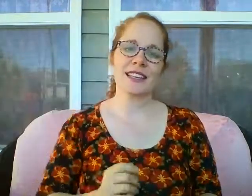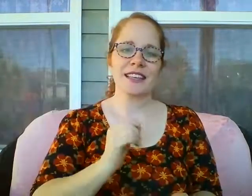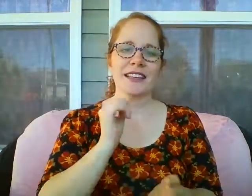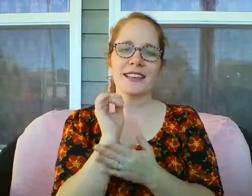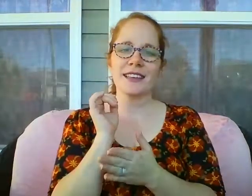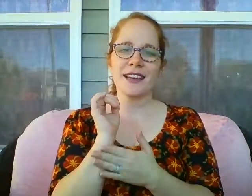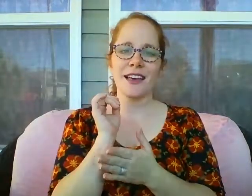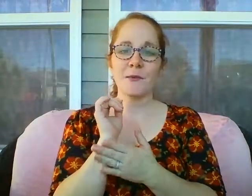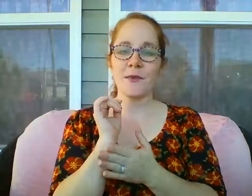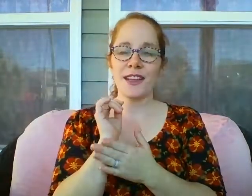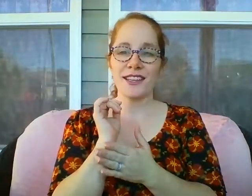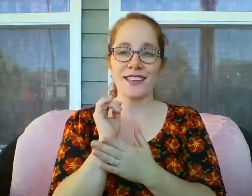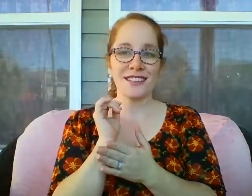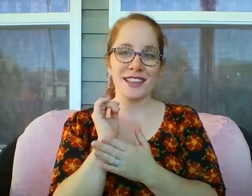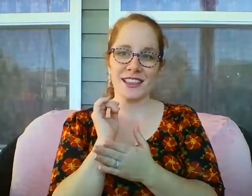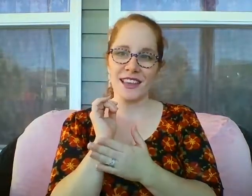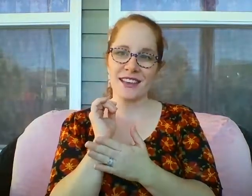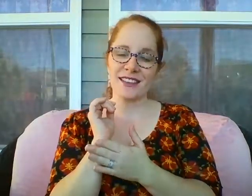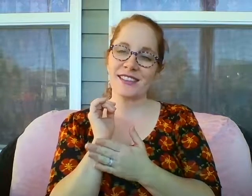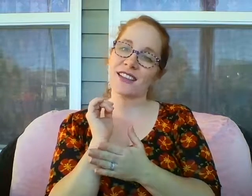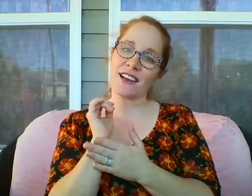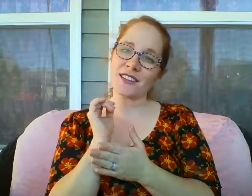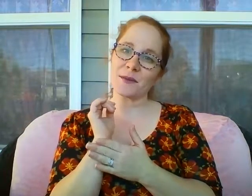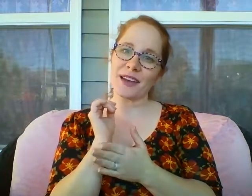I am ready to see things God's way.